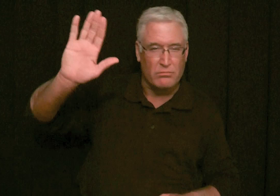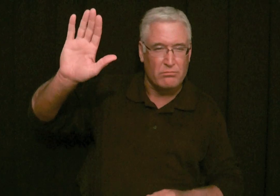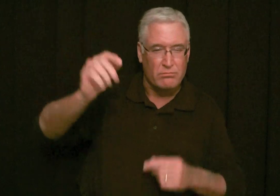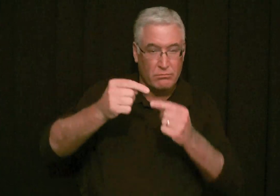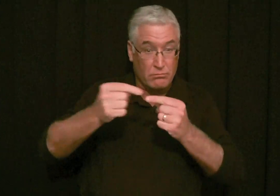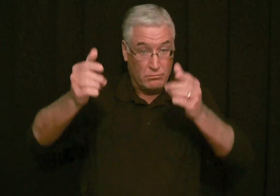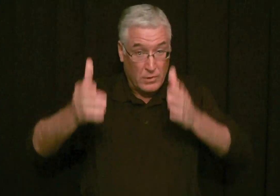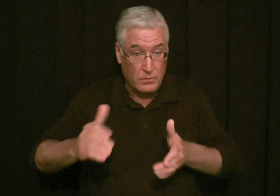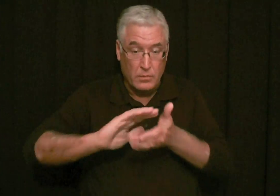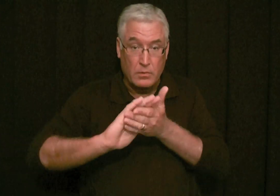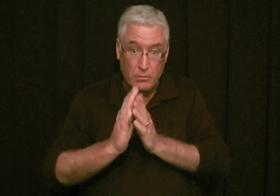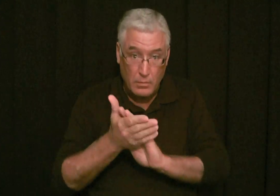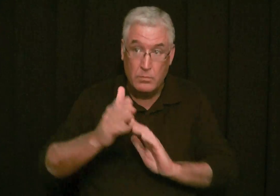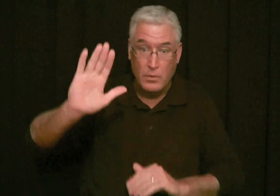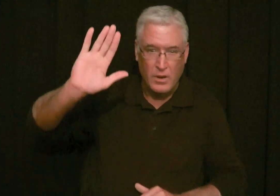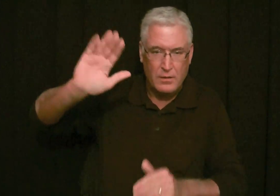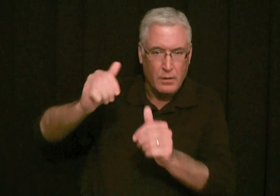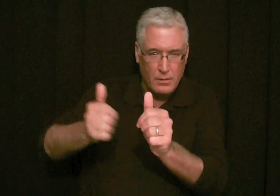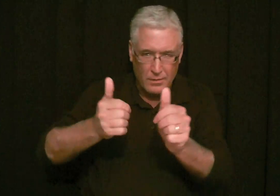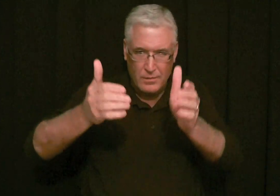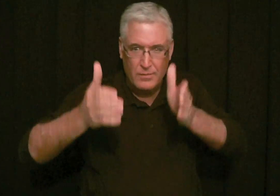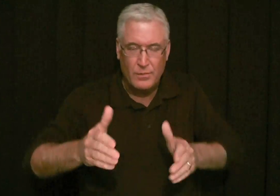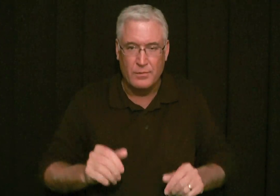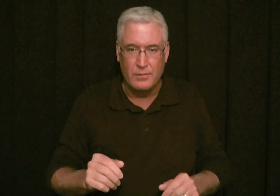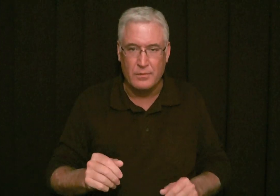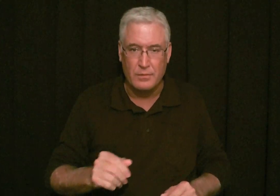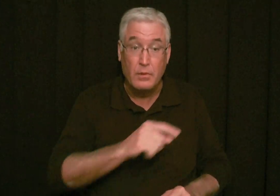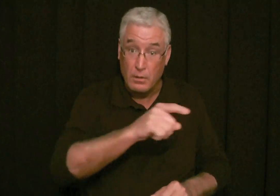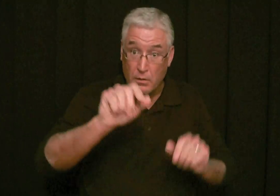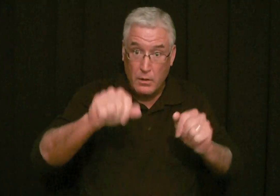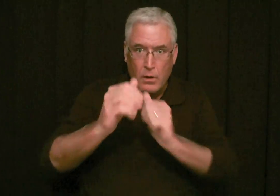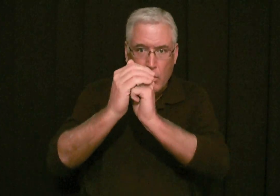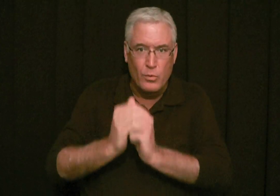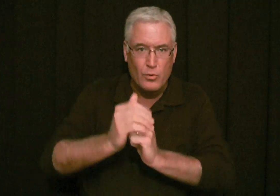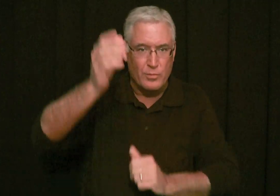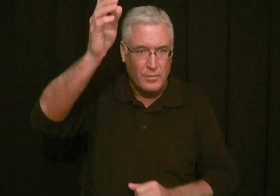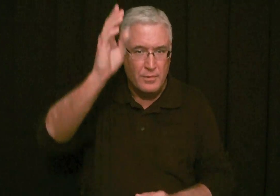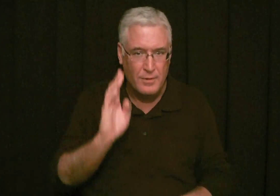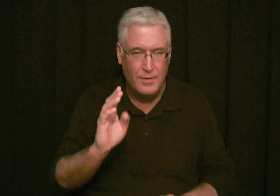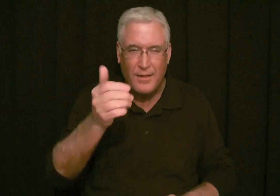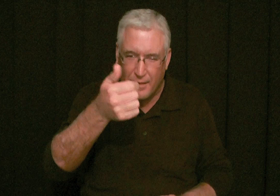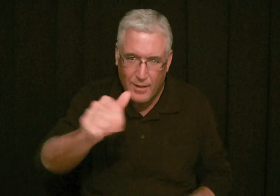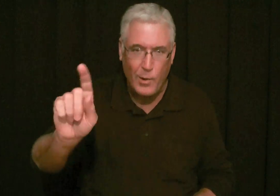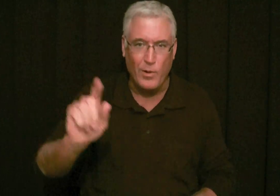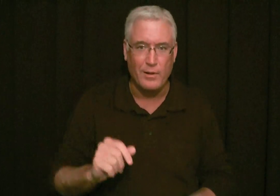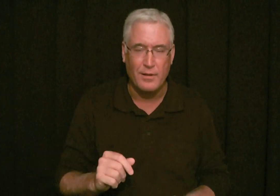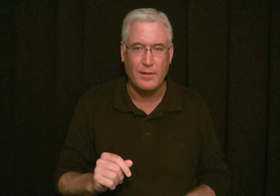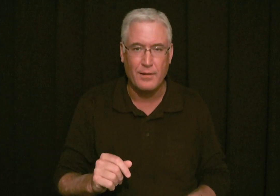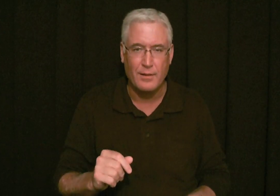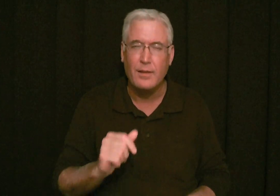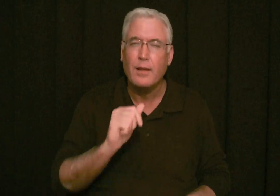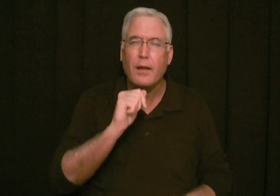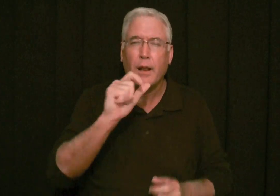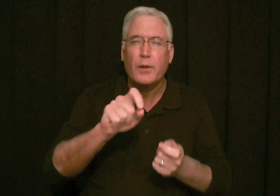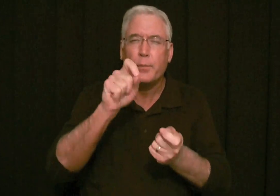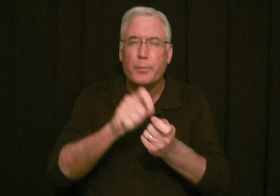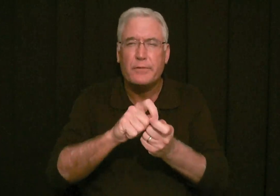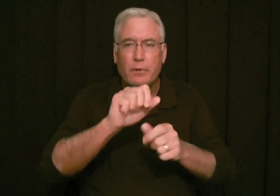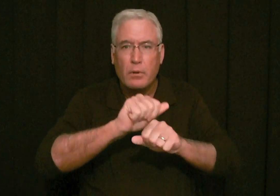When God's enemies become His followers, they can worship God anywhere. It